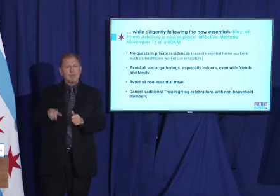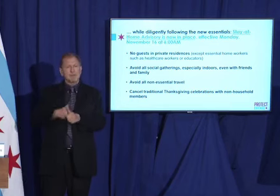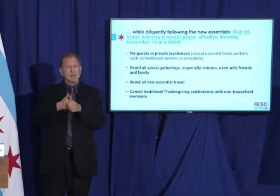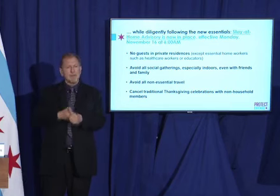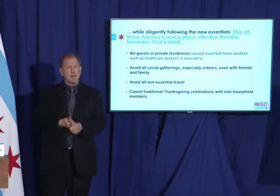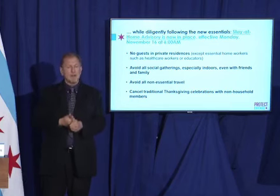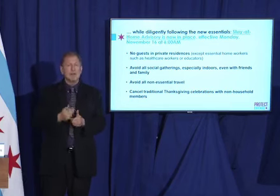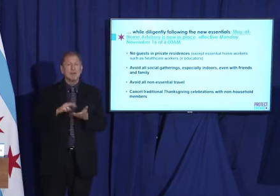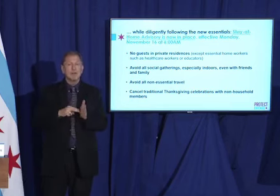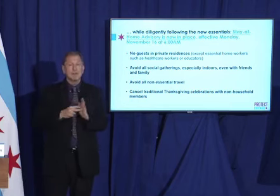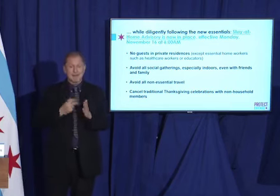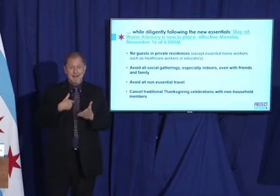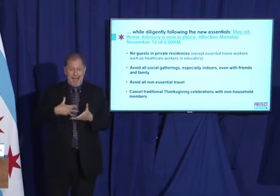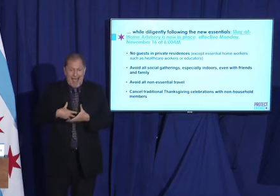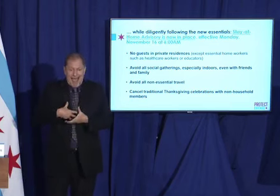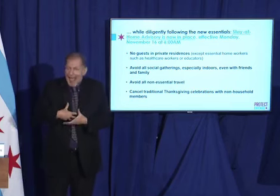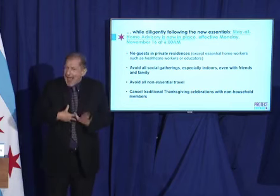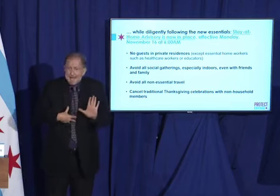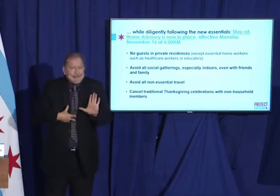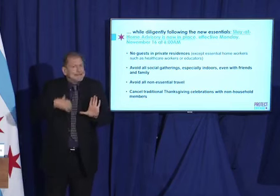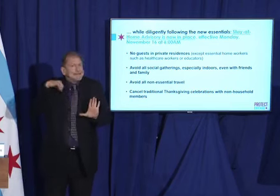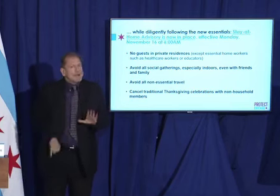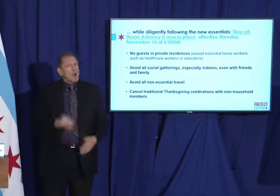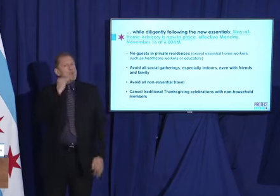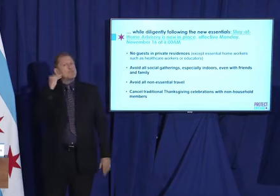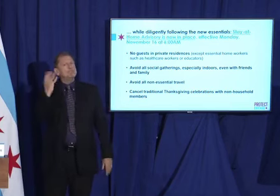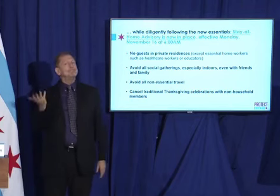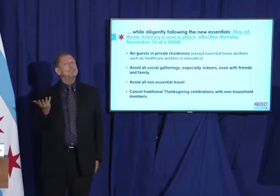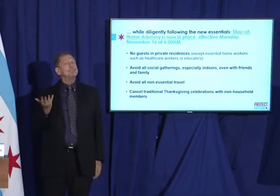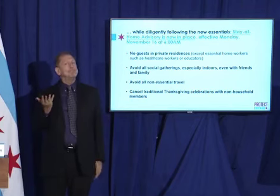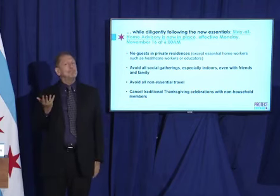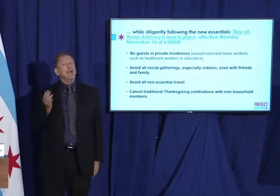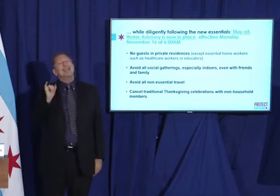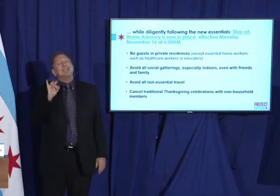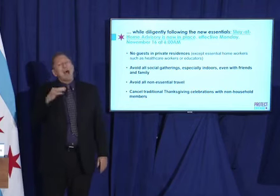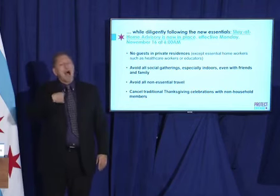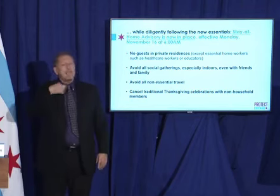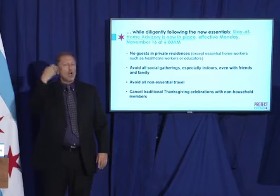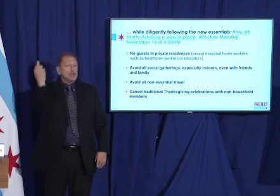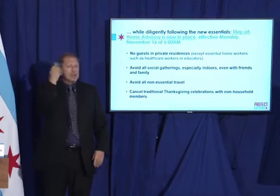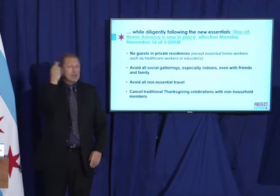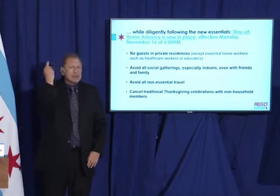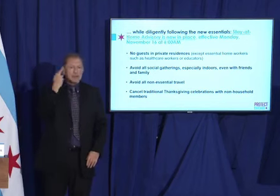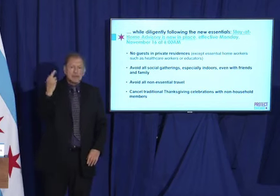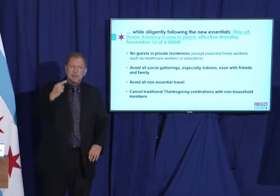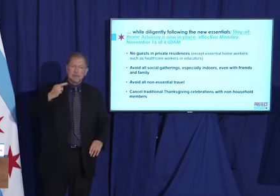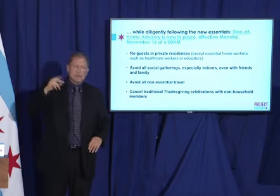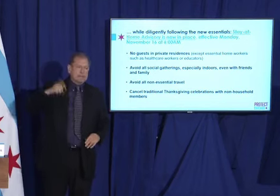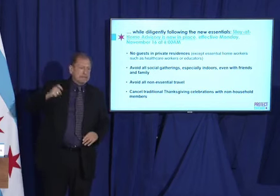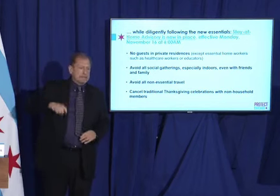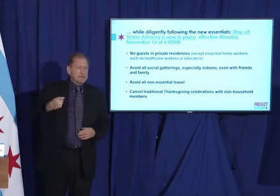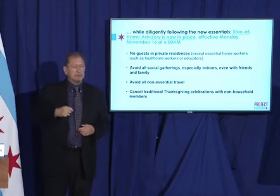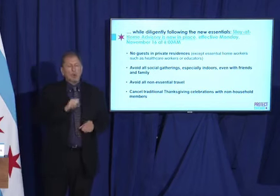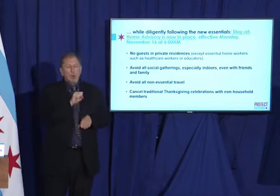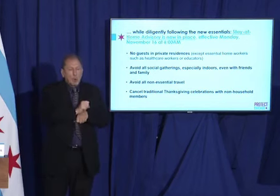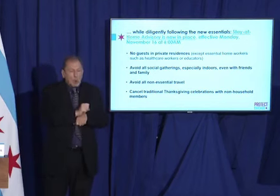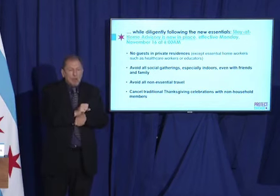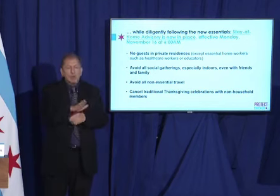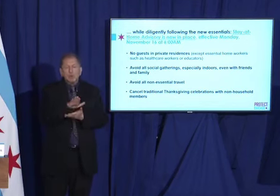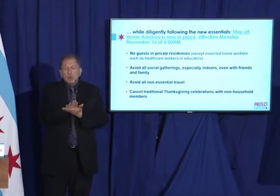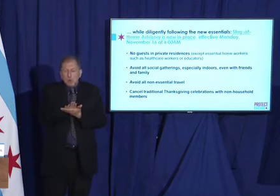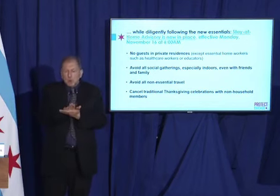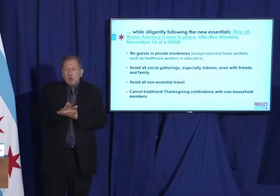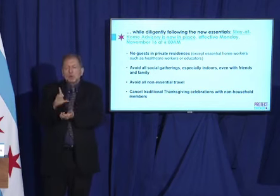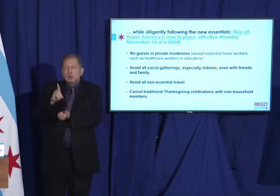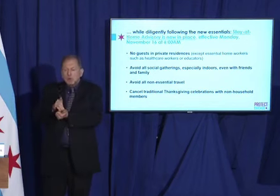stay-at-home, unless you must go out for essential reasons, like work or school, medical visits,